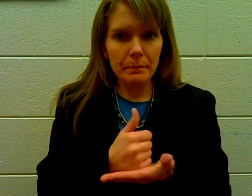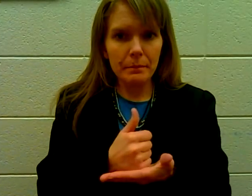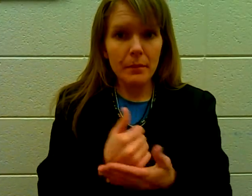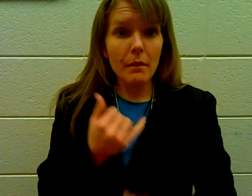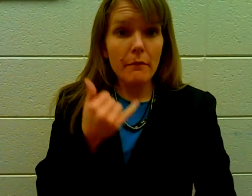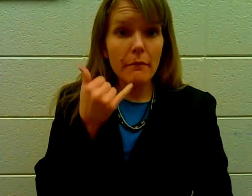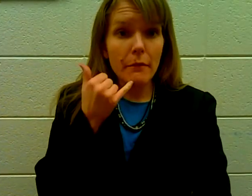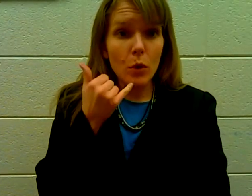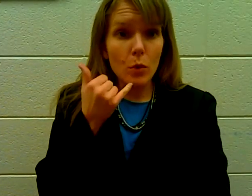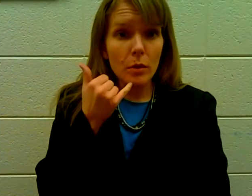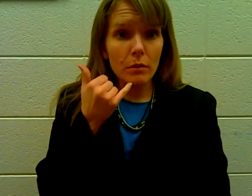Phone.